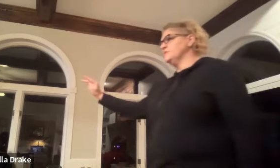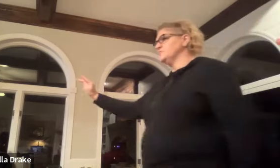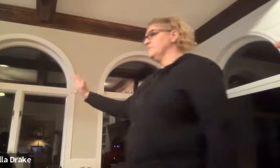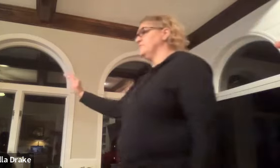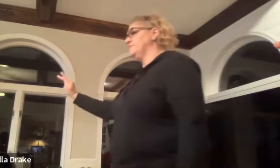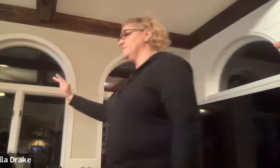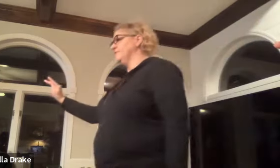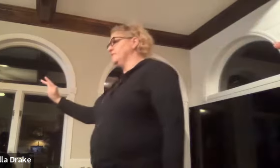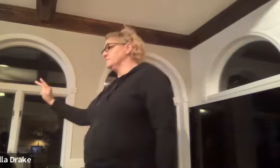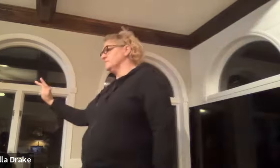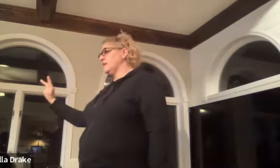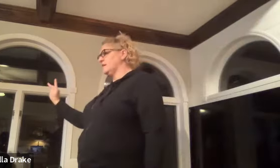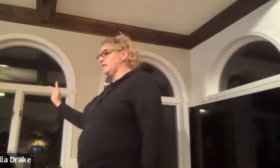in between your fingers yeah okay